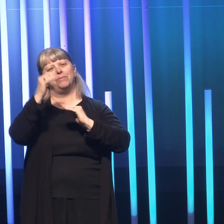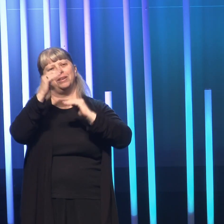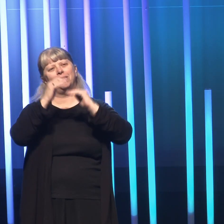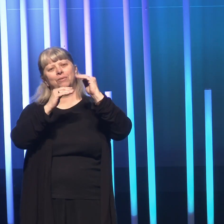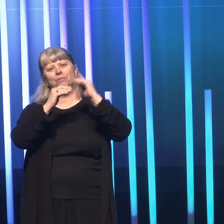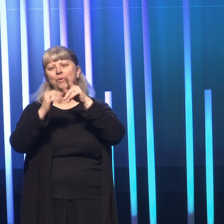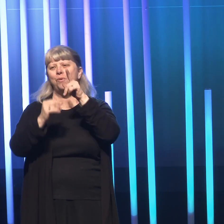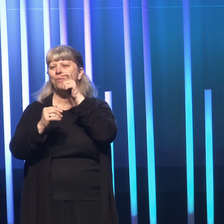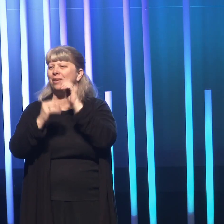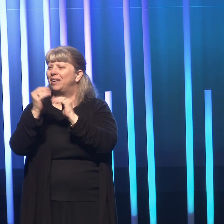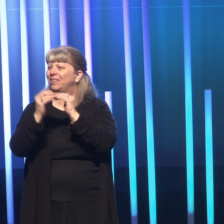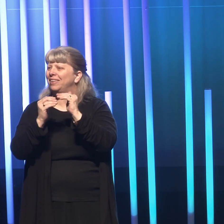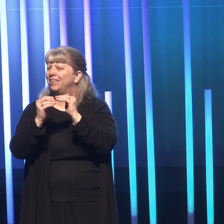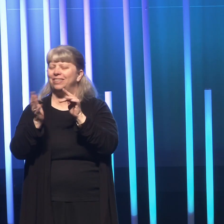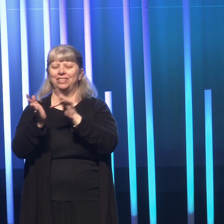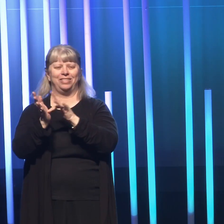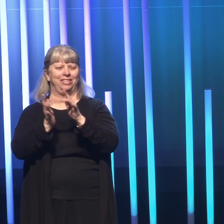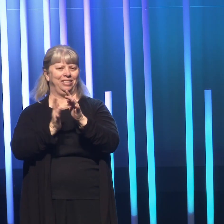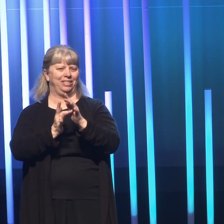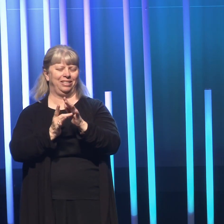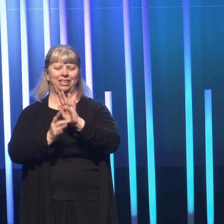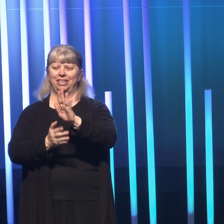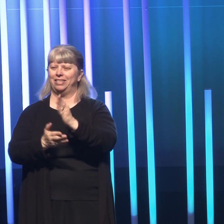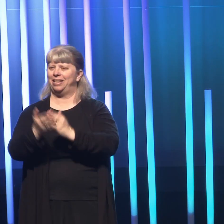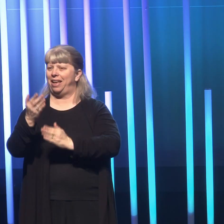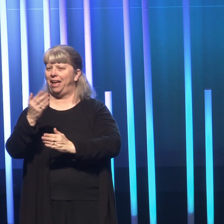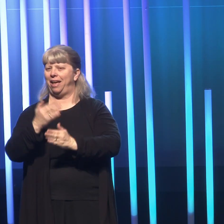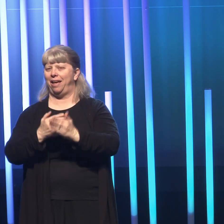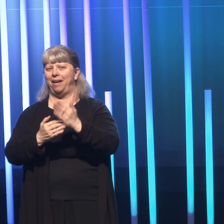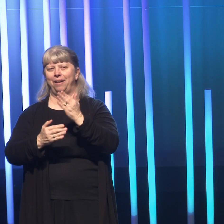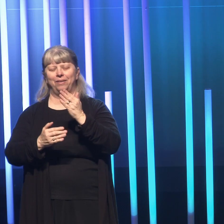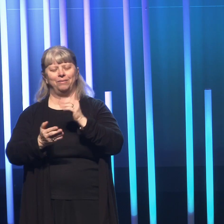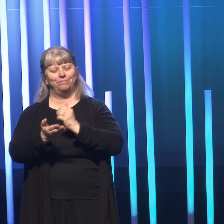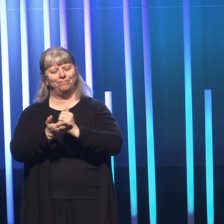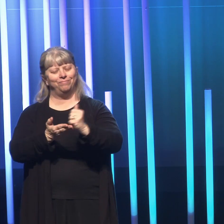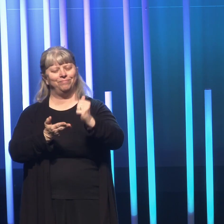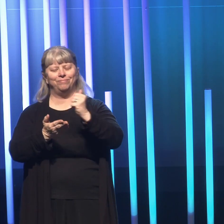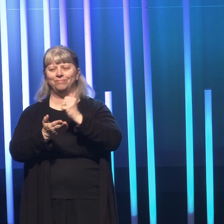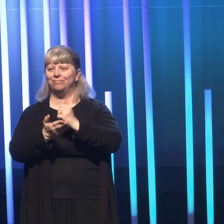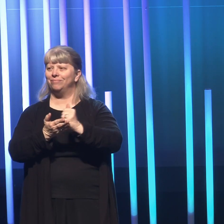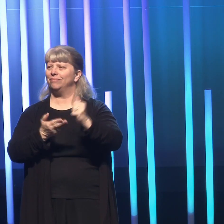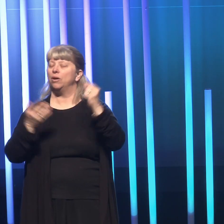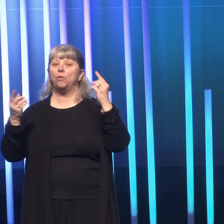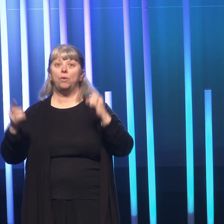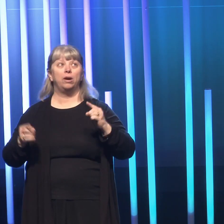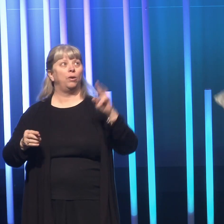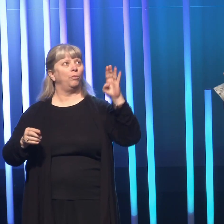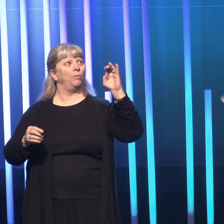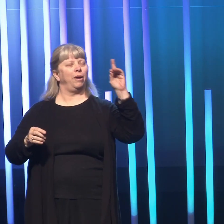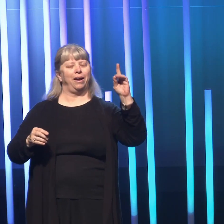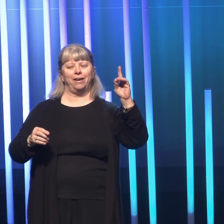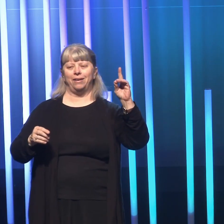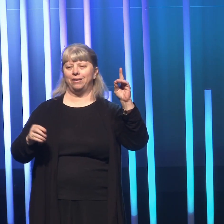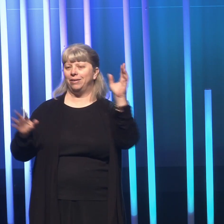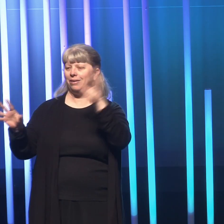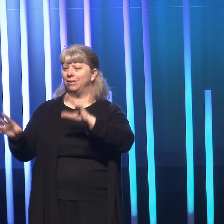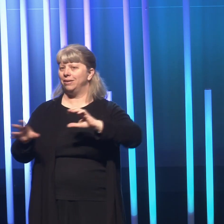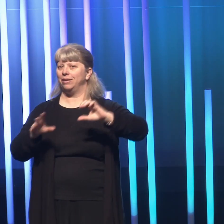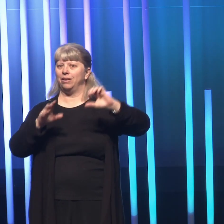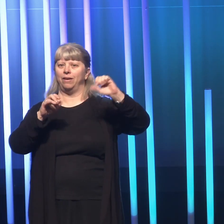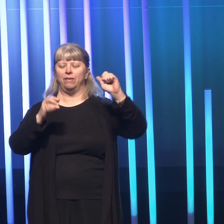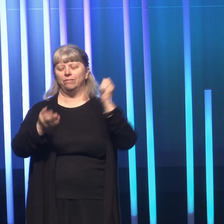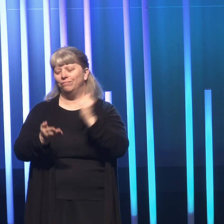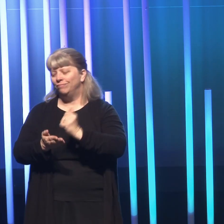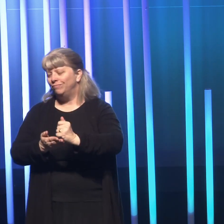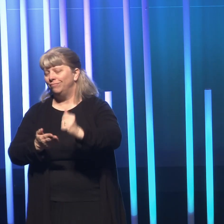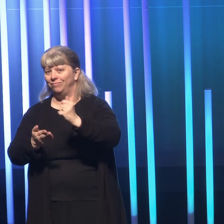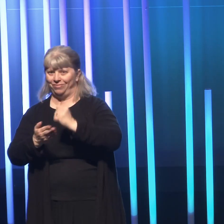Jesus with his own hands. And then I watched Brad take over the carpentry.